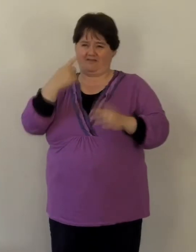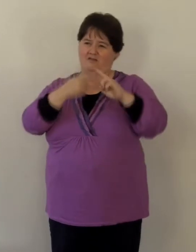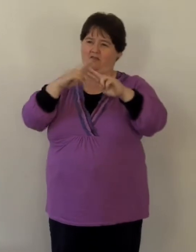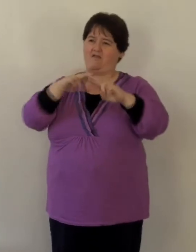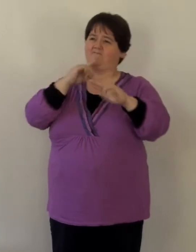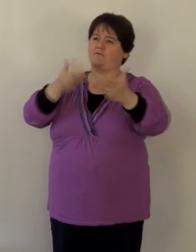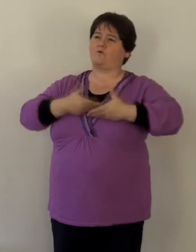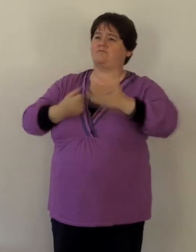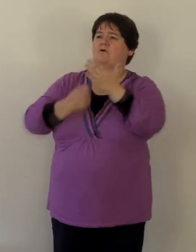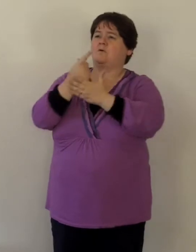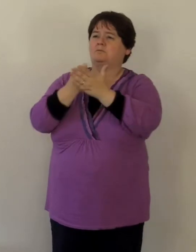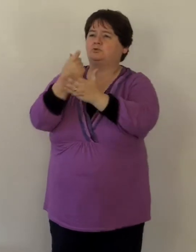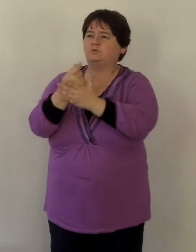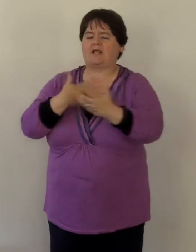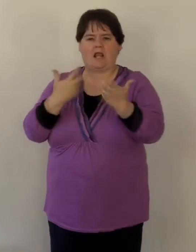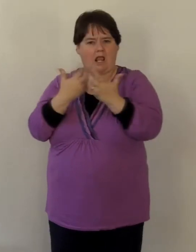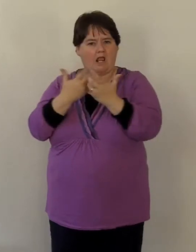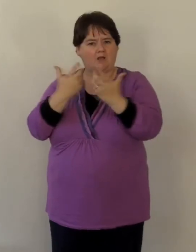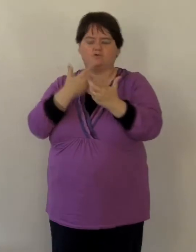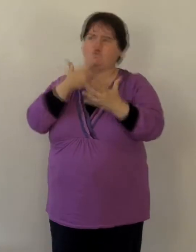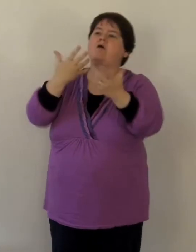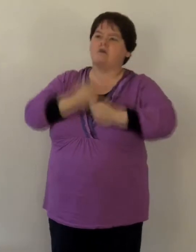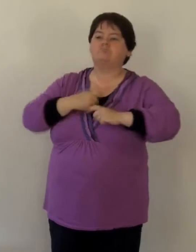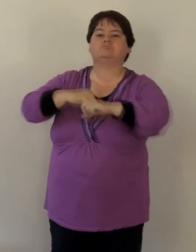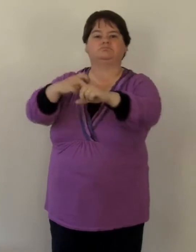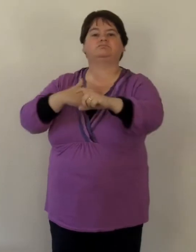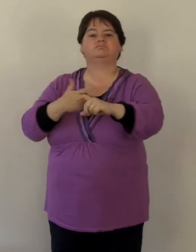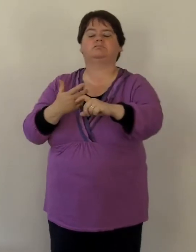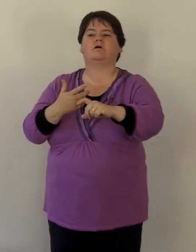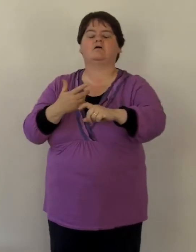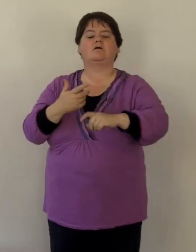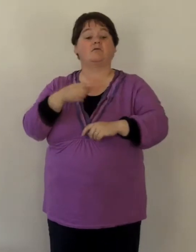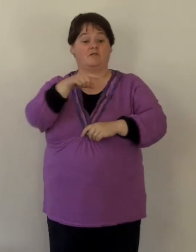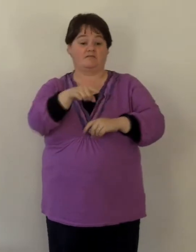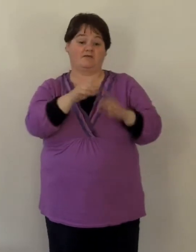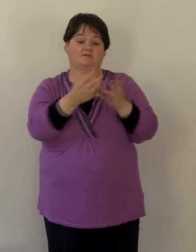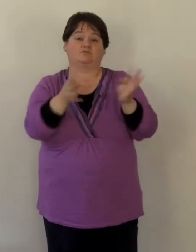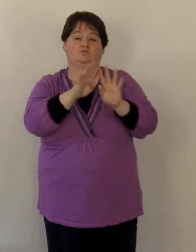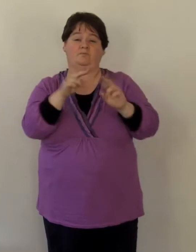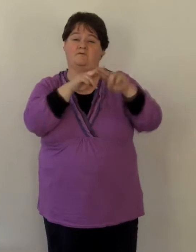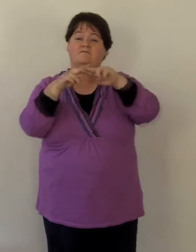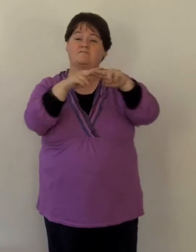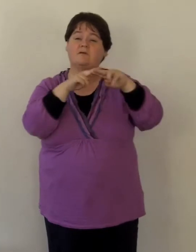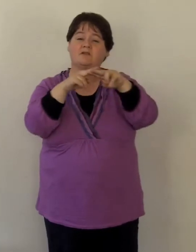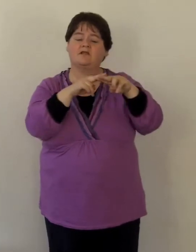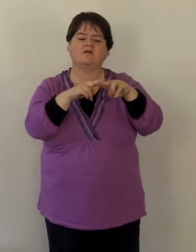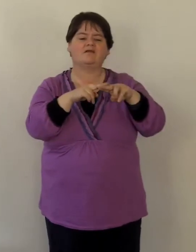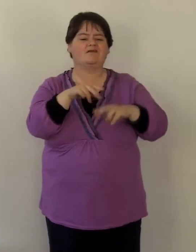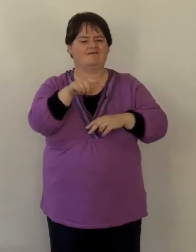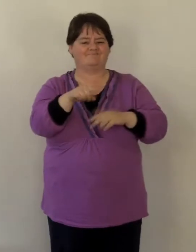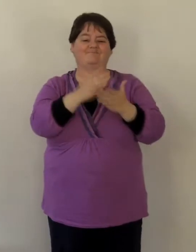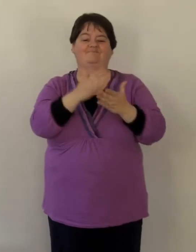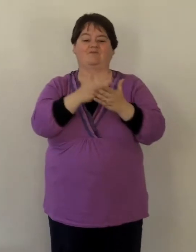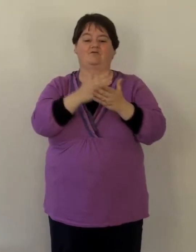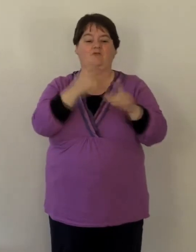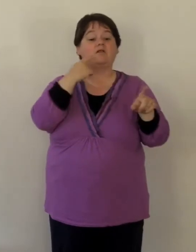what do you do with it? And what you see with this particular group of people is not taking advantage of, not